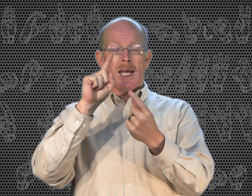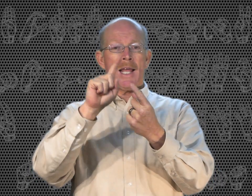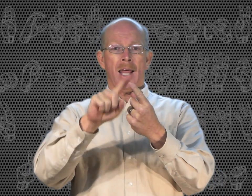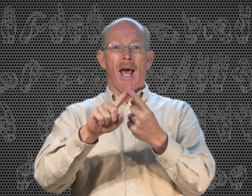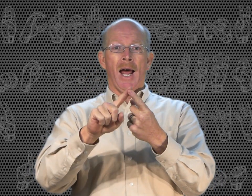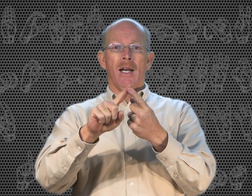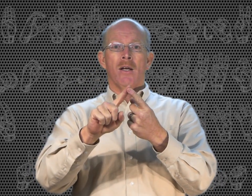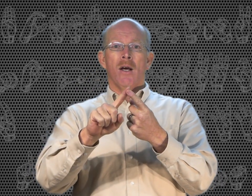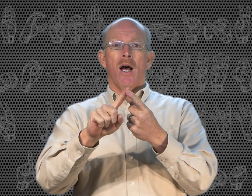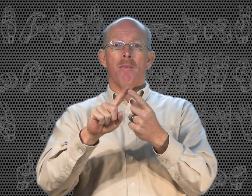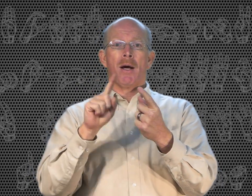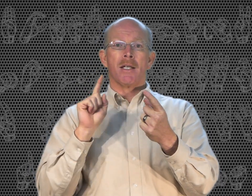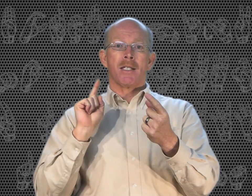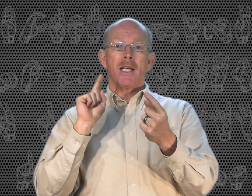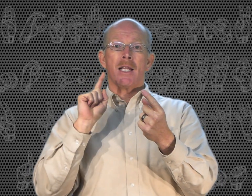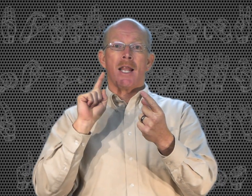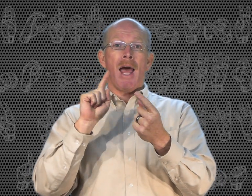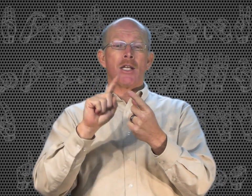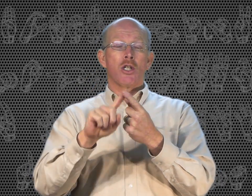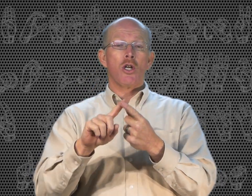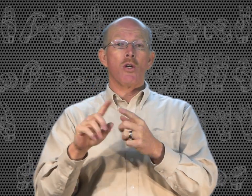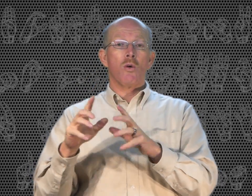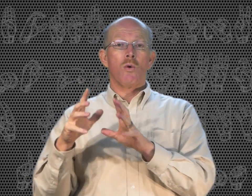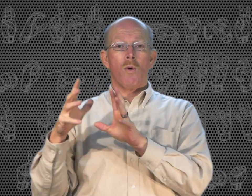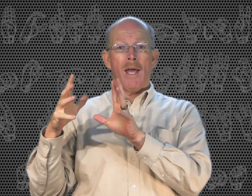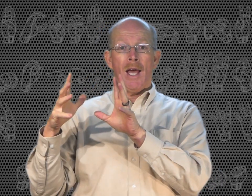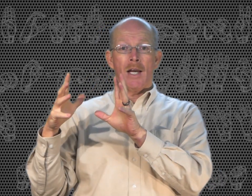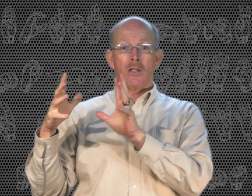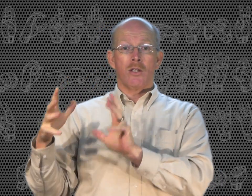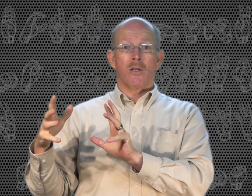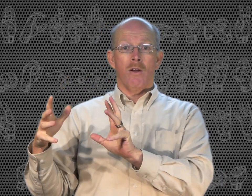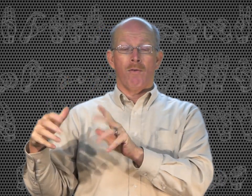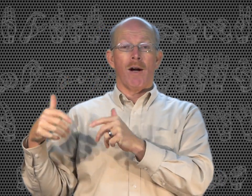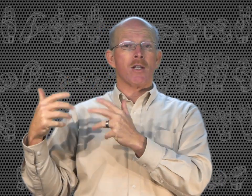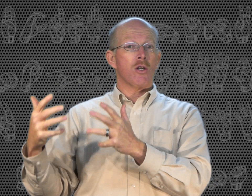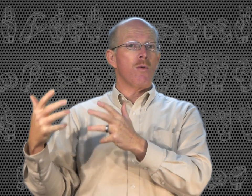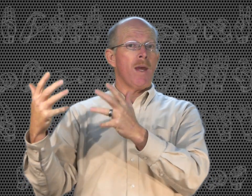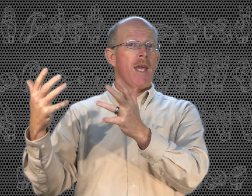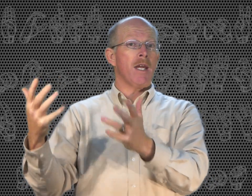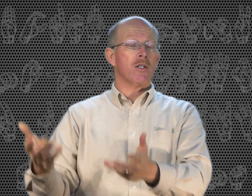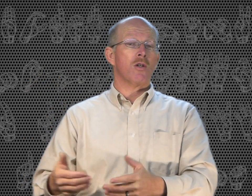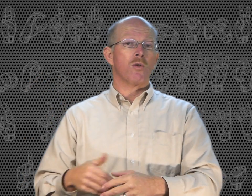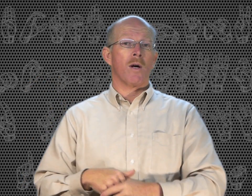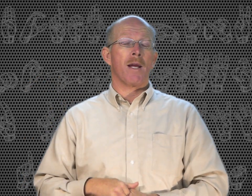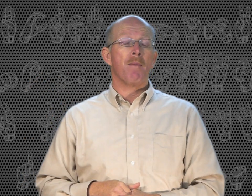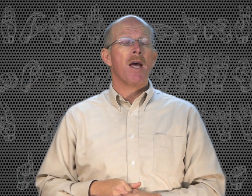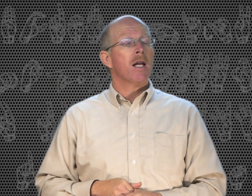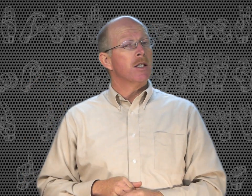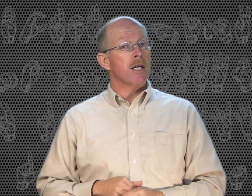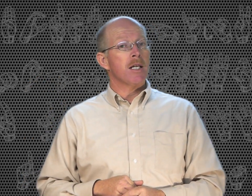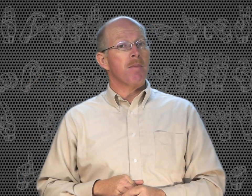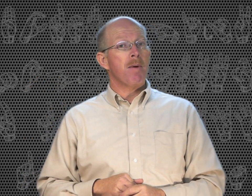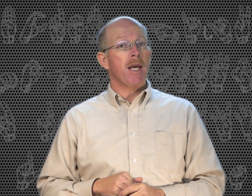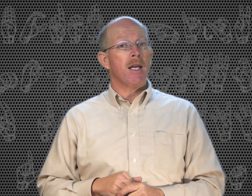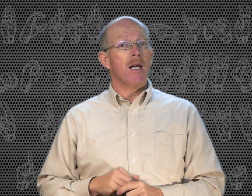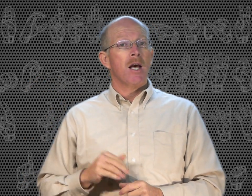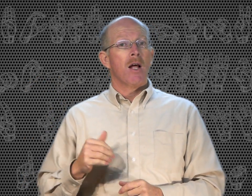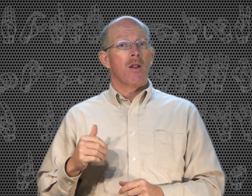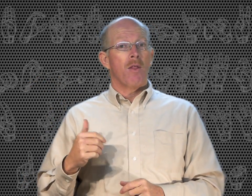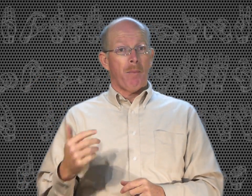say that. Because that to in the phrase to eat, to dream, doesn't mean the